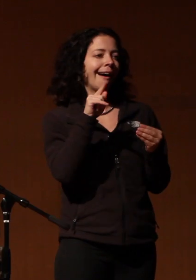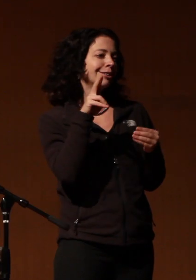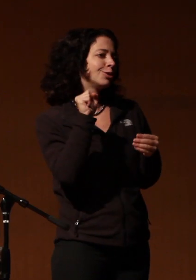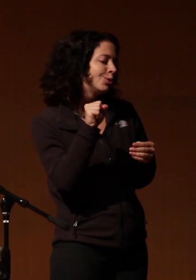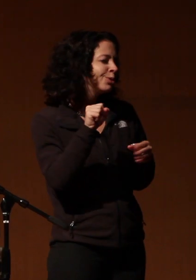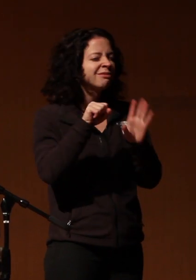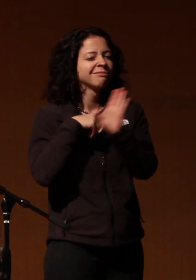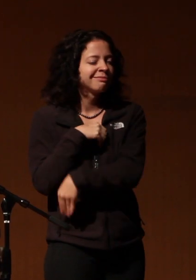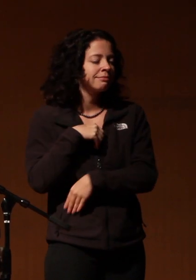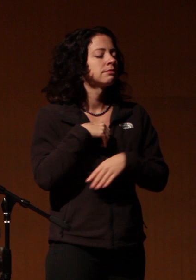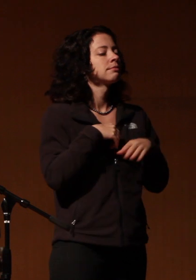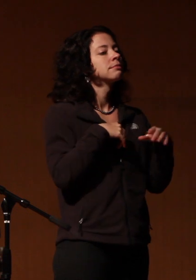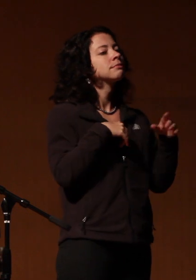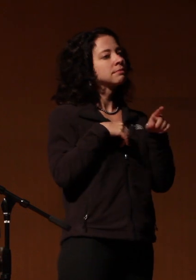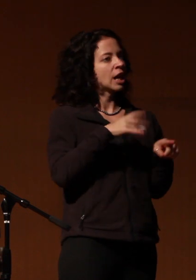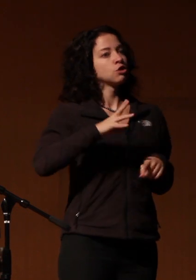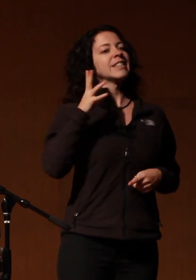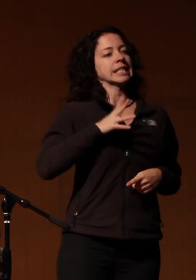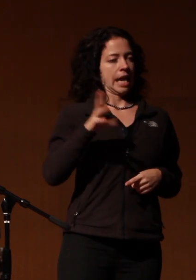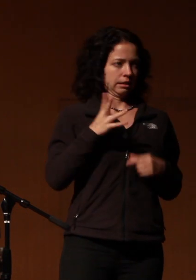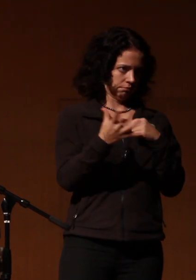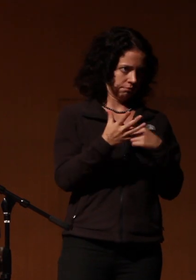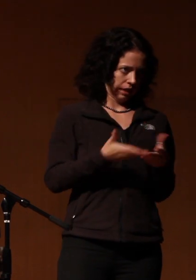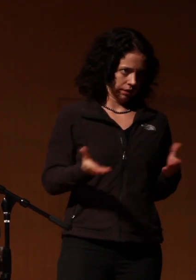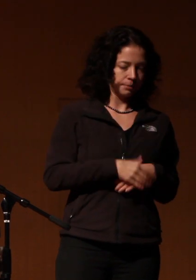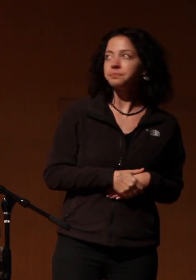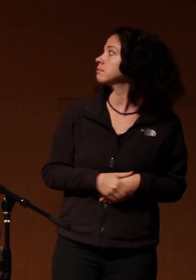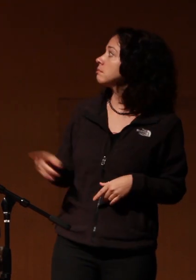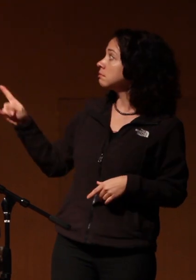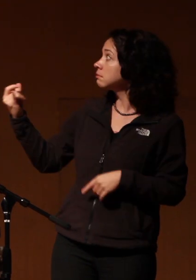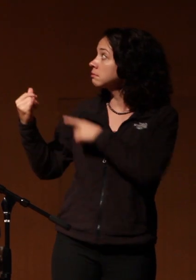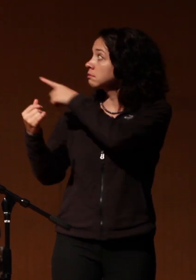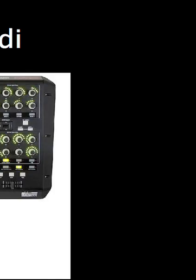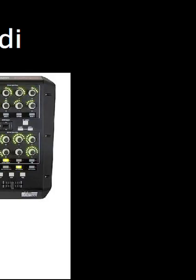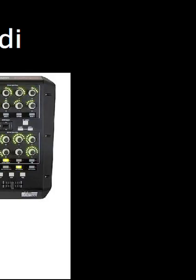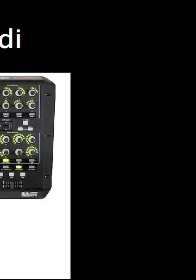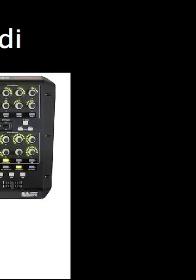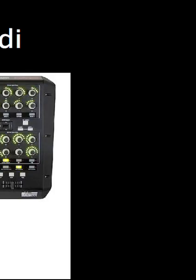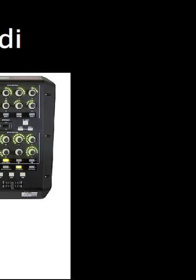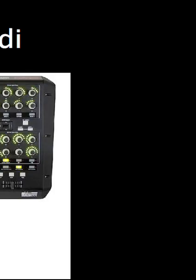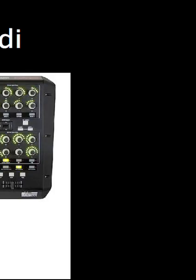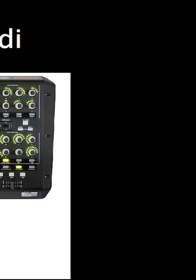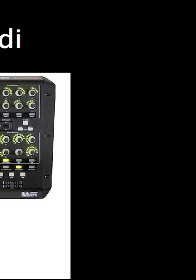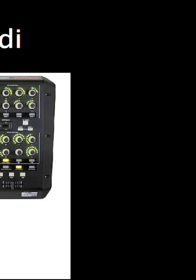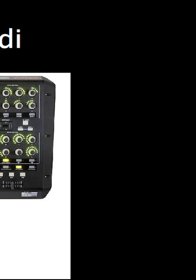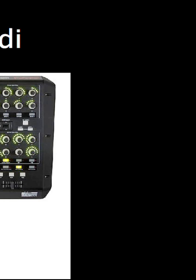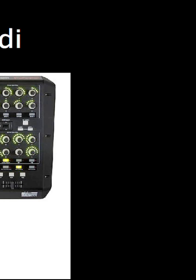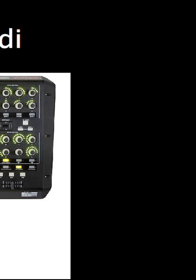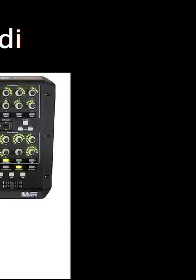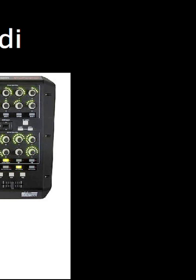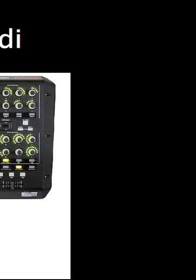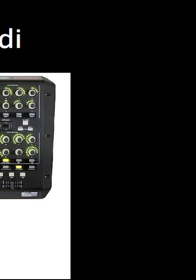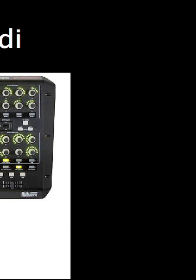we're not talking about that we're talking about sophisticated things those are two virtual turntables up there and they're telling you all sorts of information